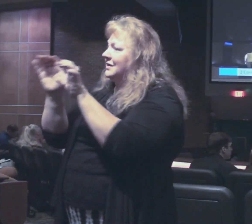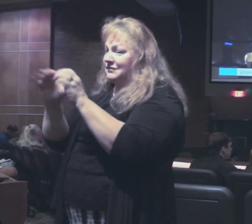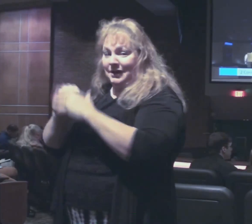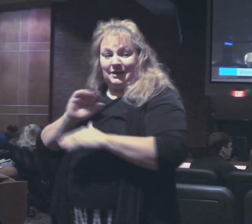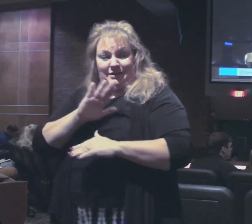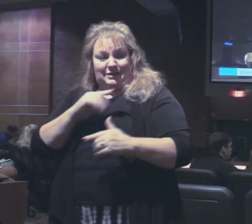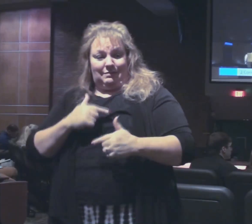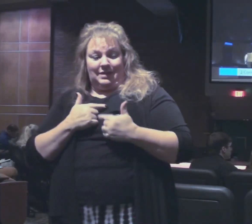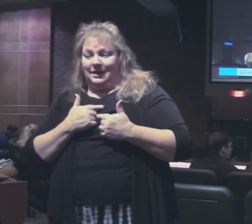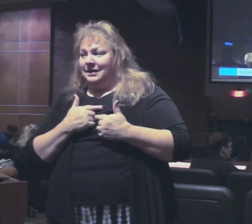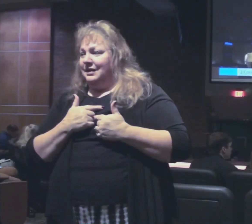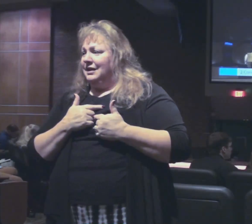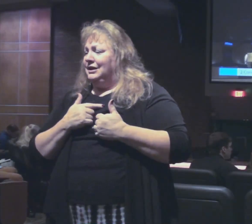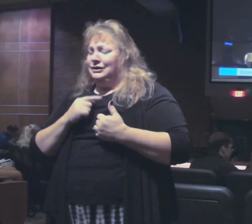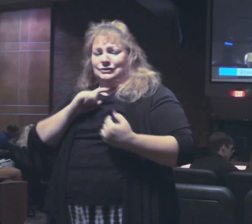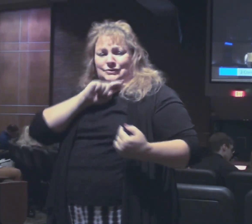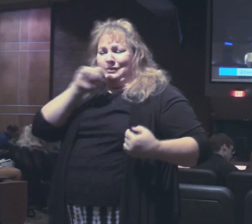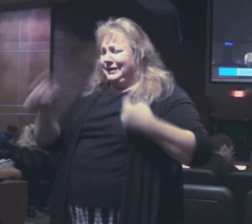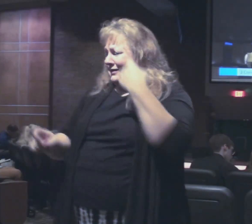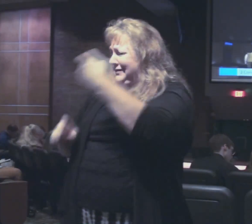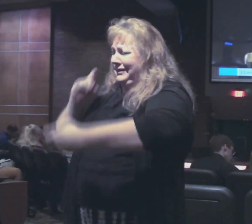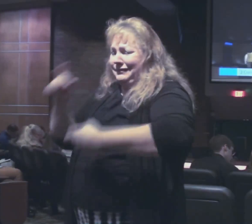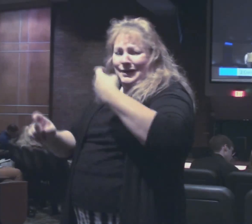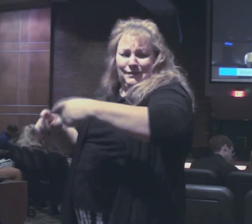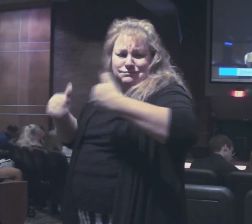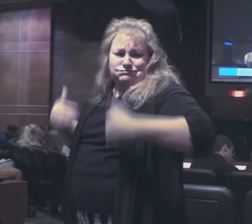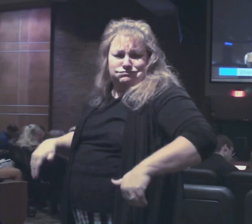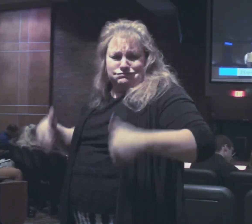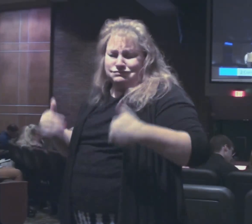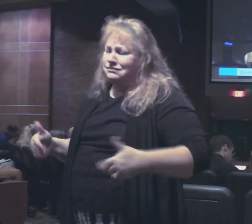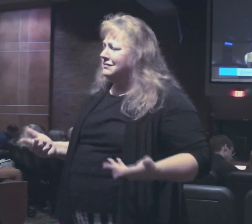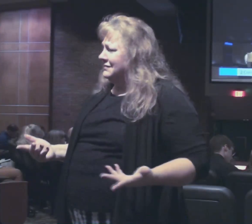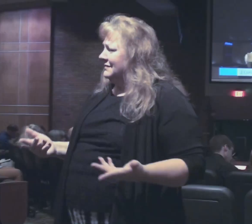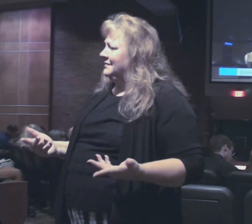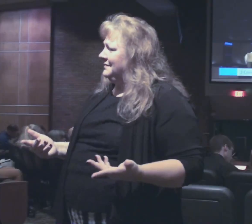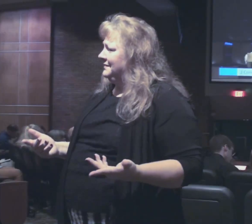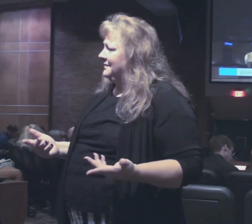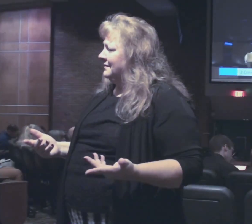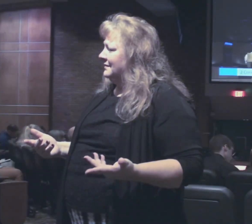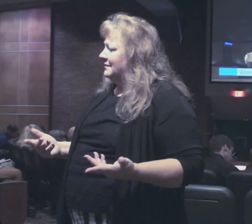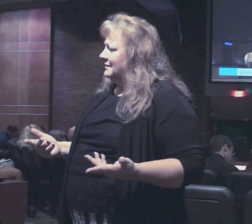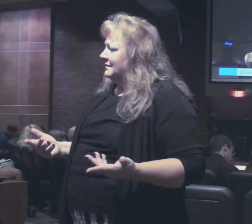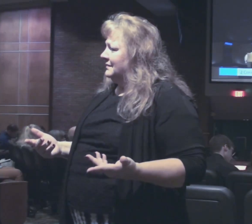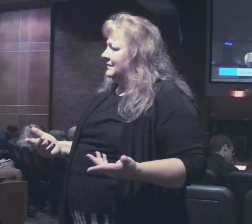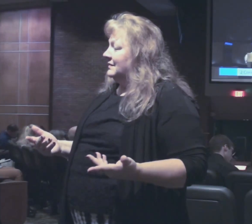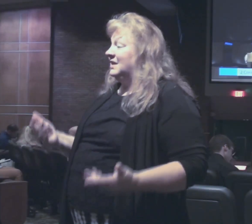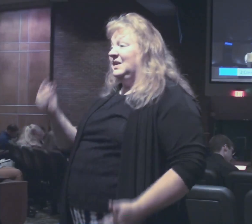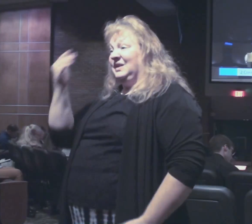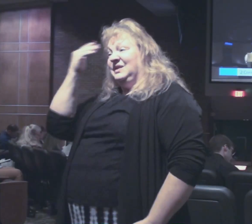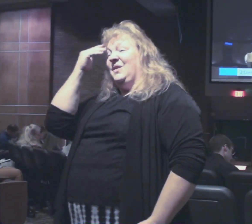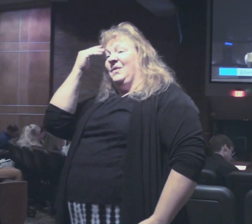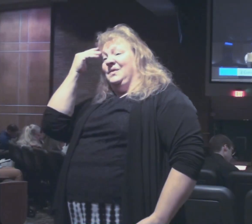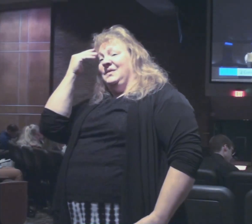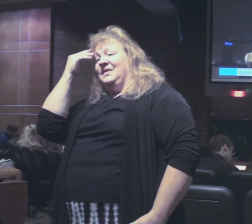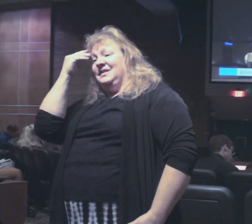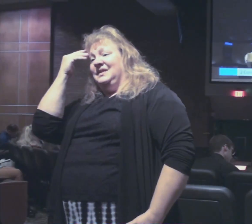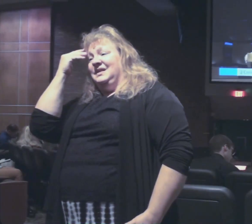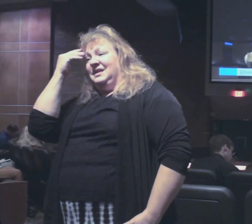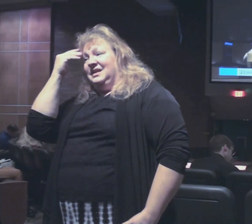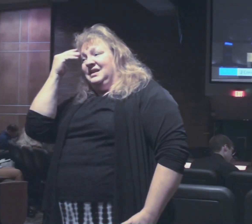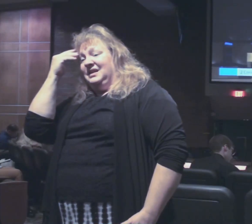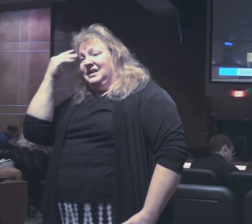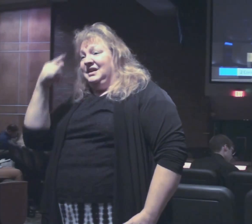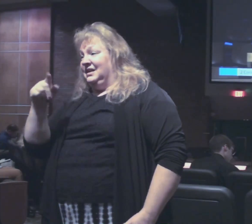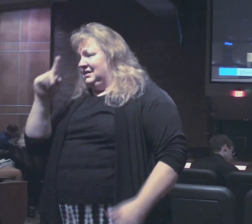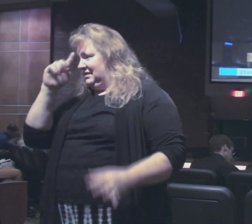life for the liberality of your contribution to them and all you know you